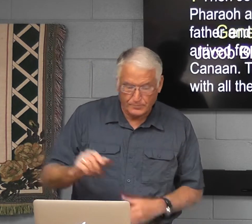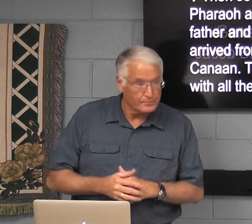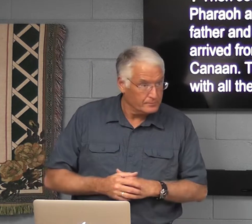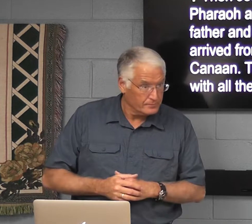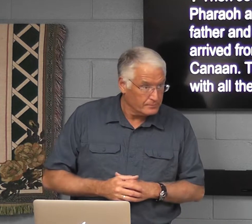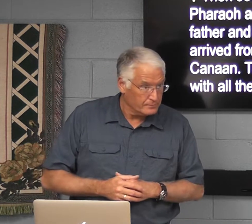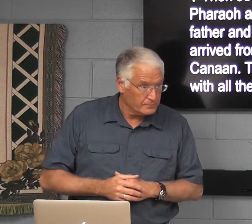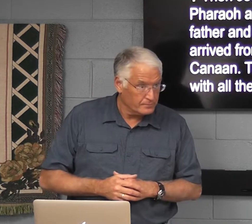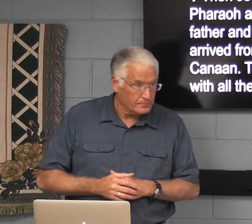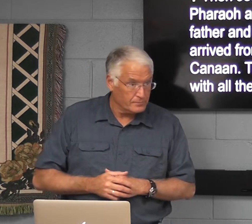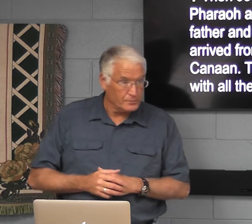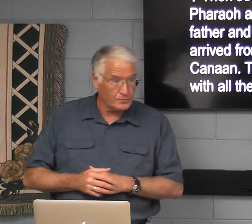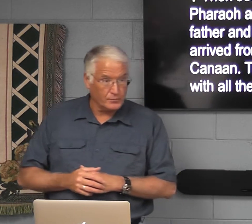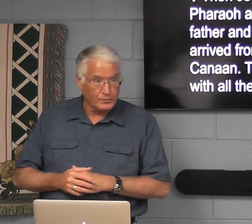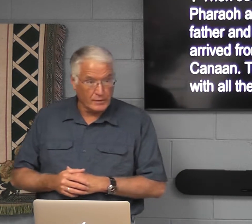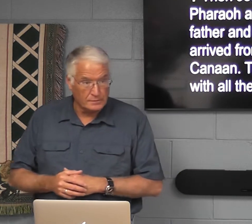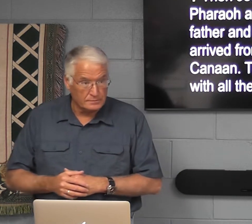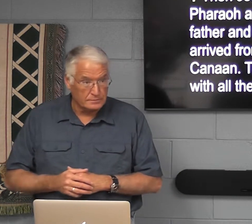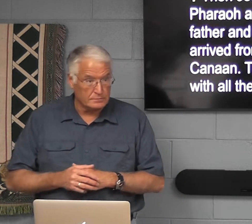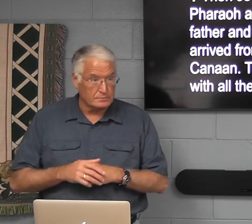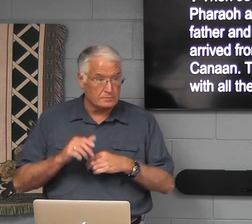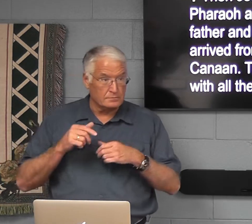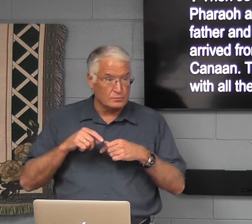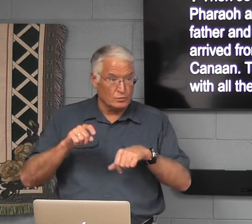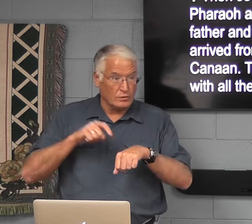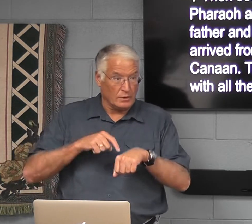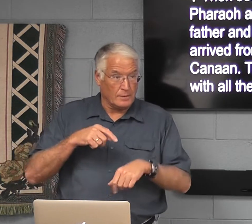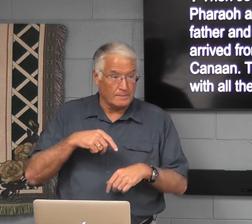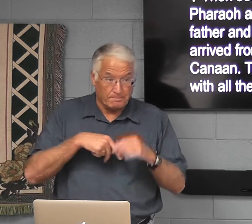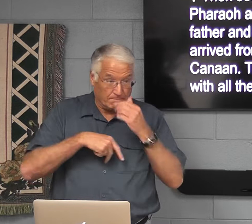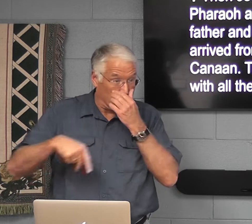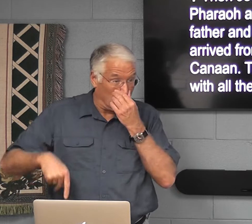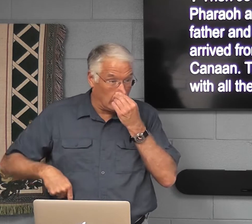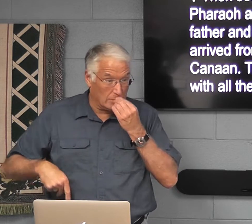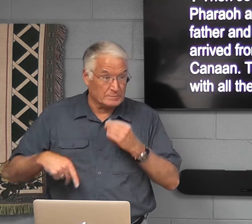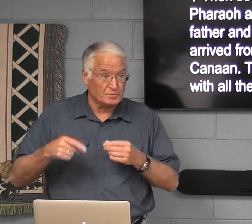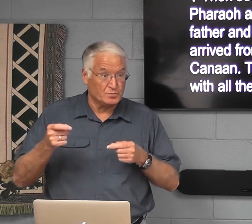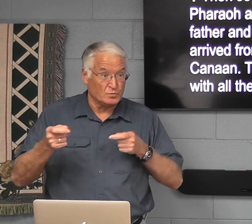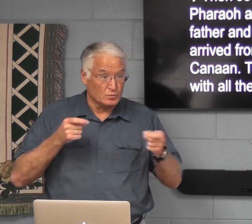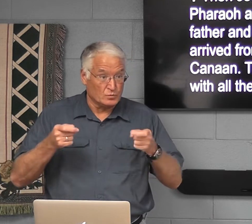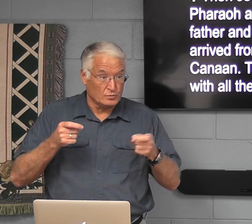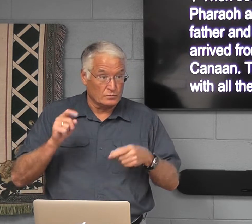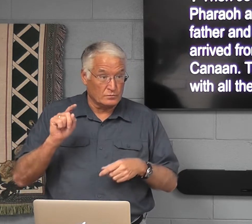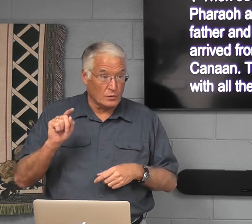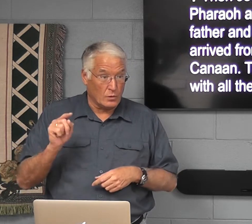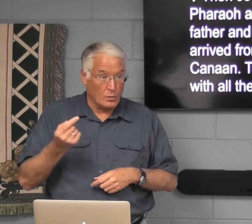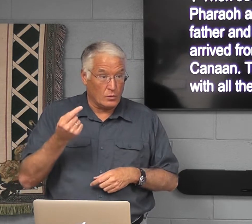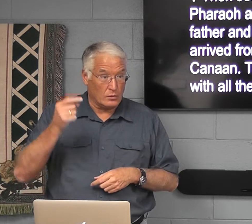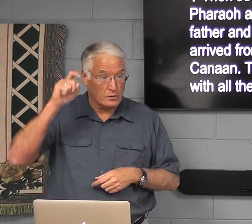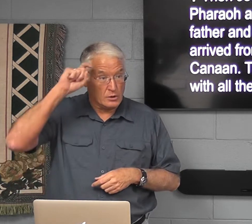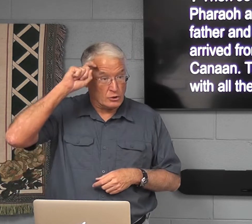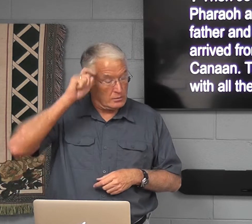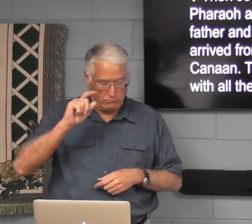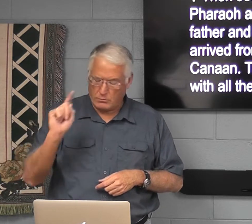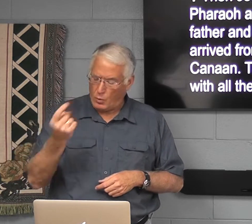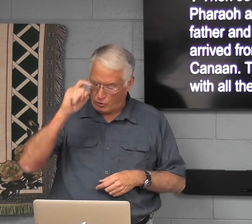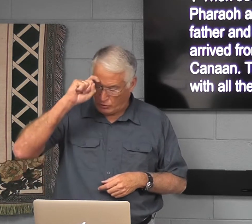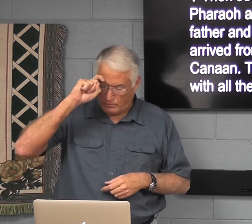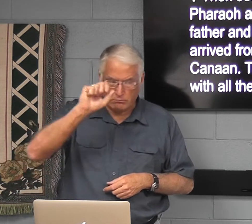verses, and how they apply to our lives. It's during the time of the Pharaoh, ruling only Egypt,